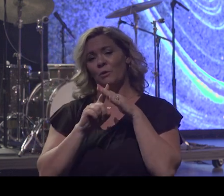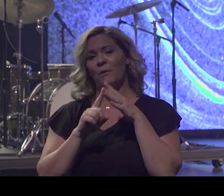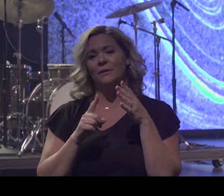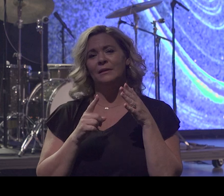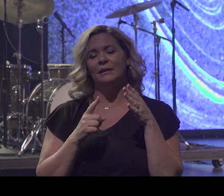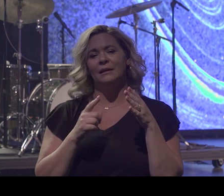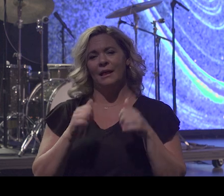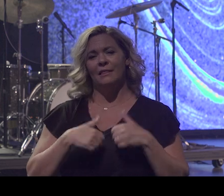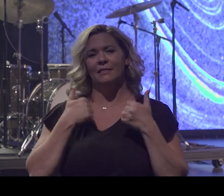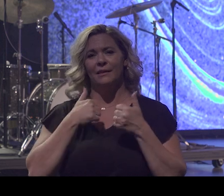principles.